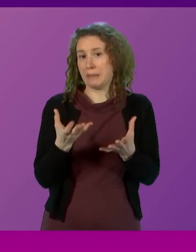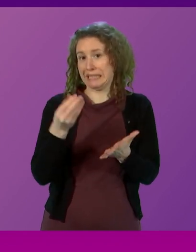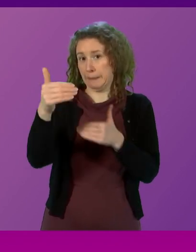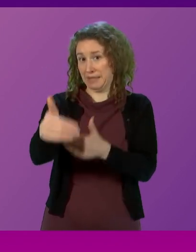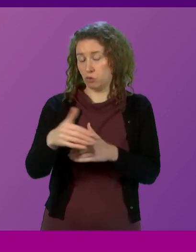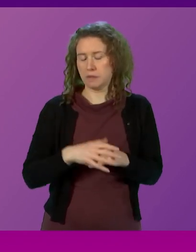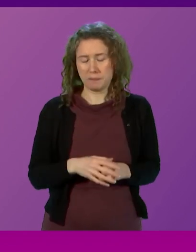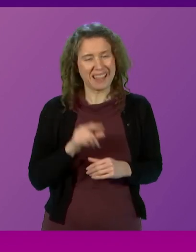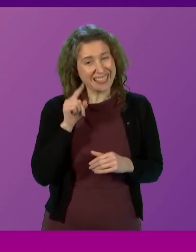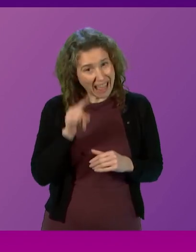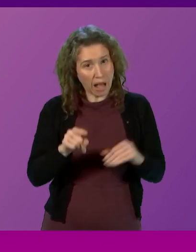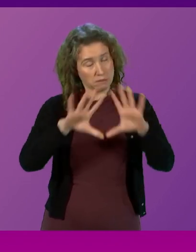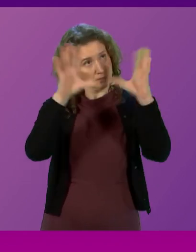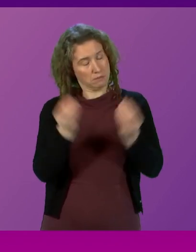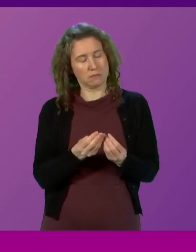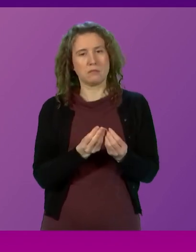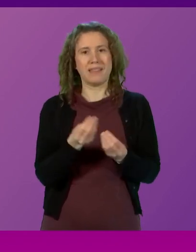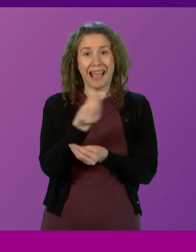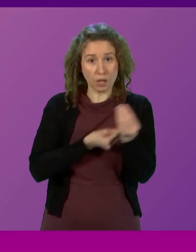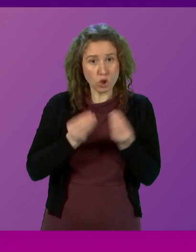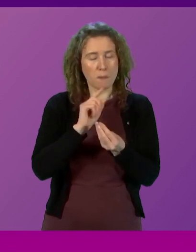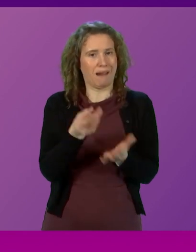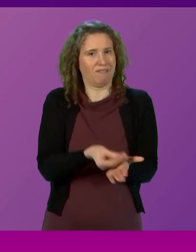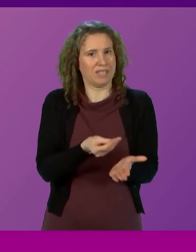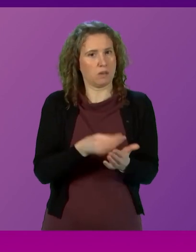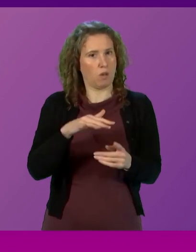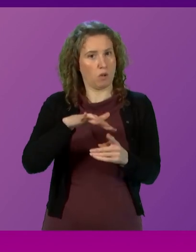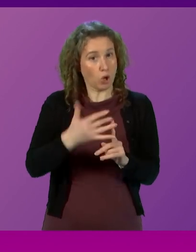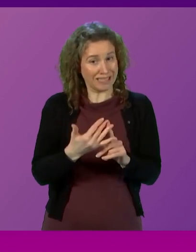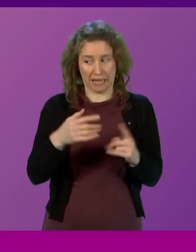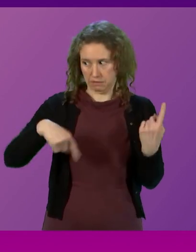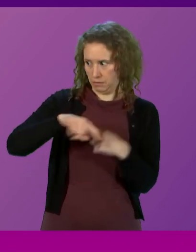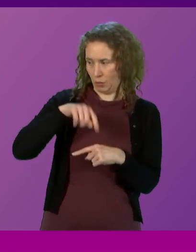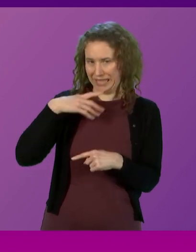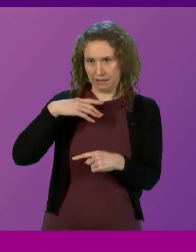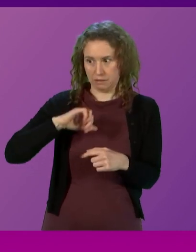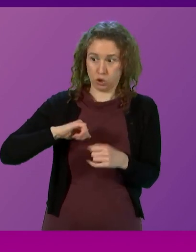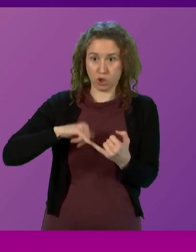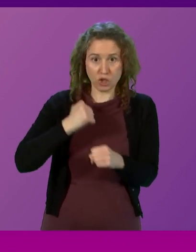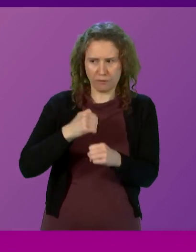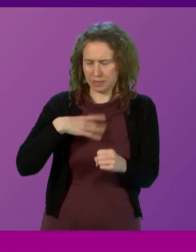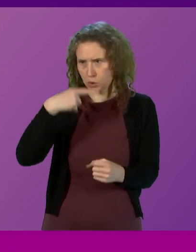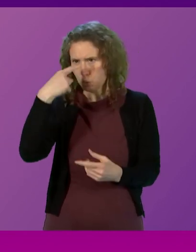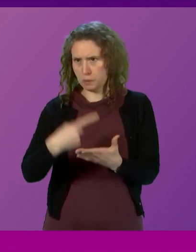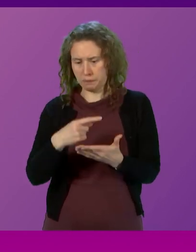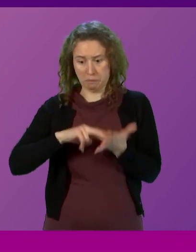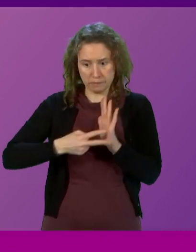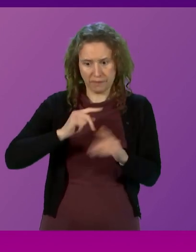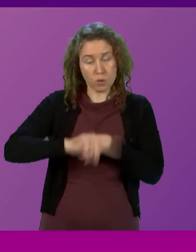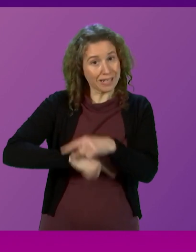That is the economic and fiscal context in which the Scottish Government must make our choices for the forthcoming financial year.